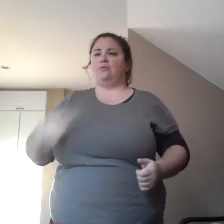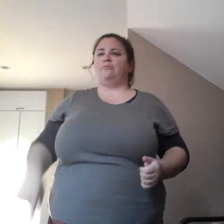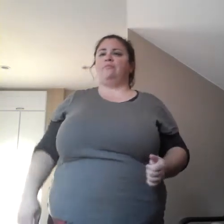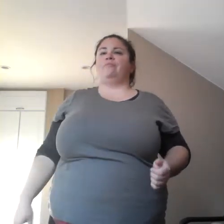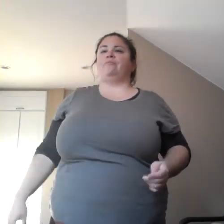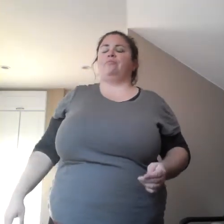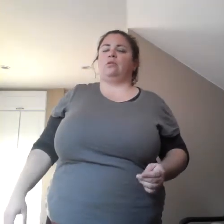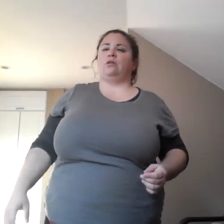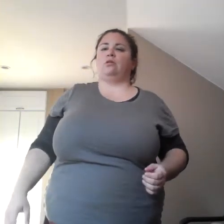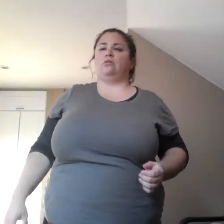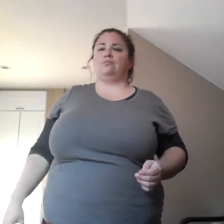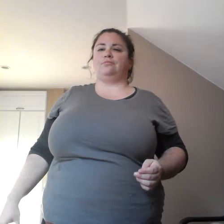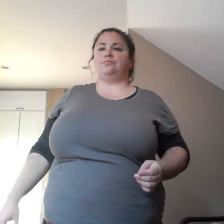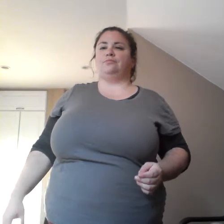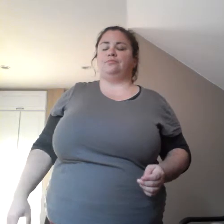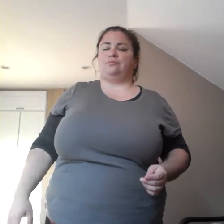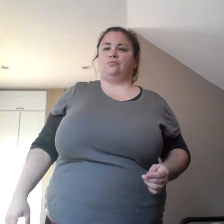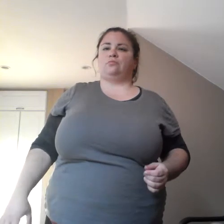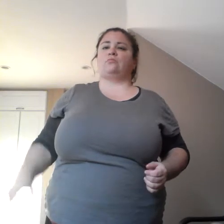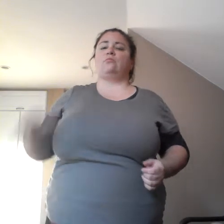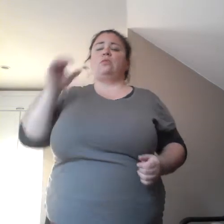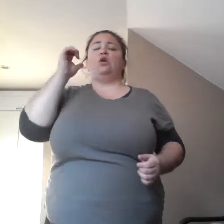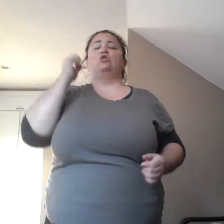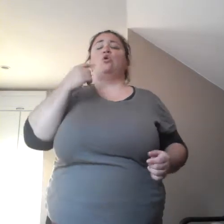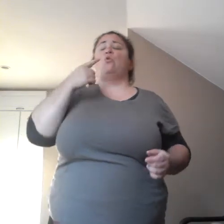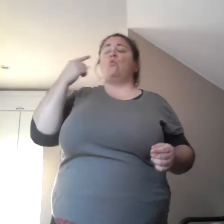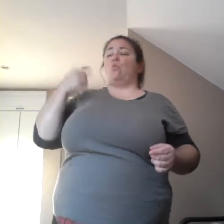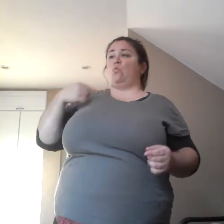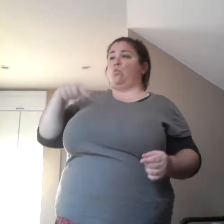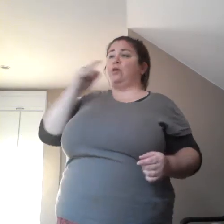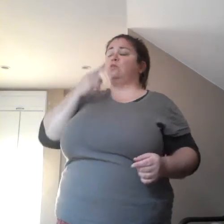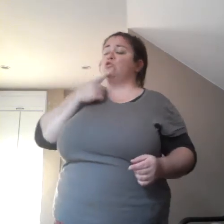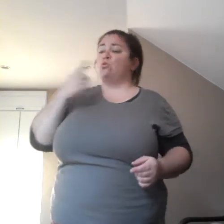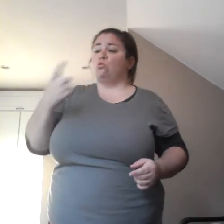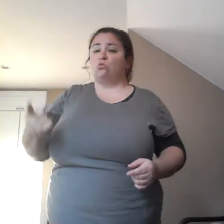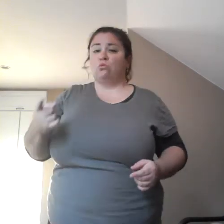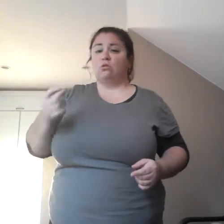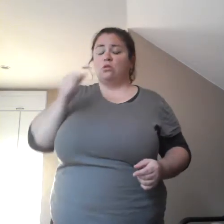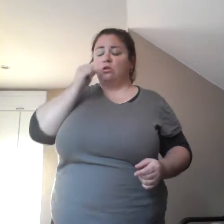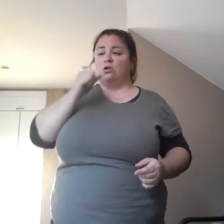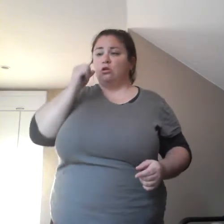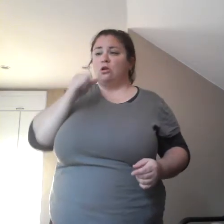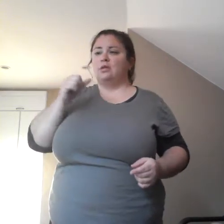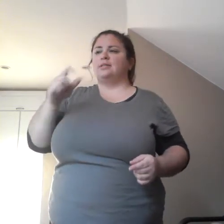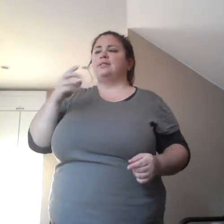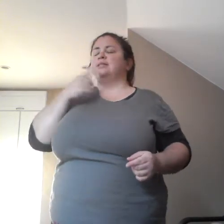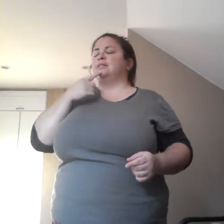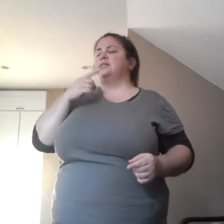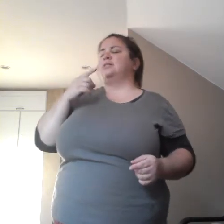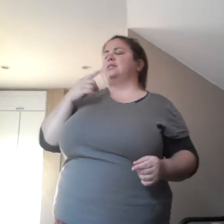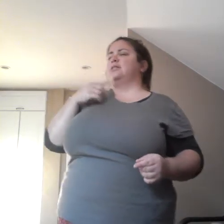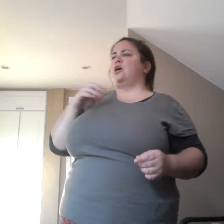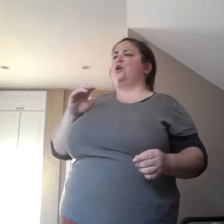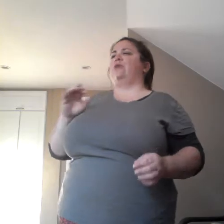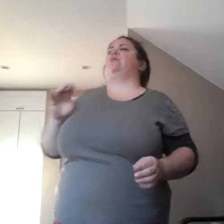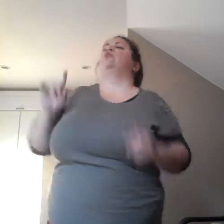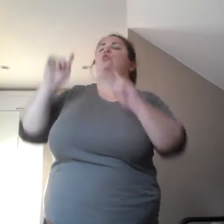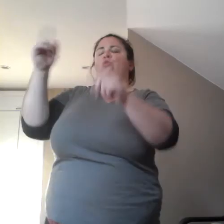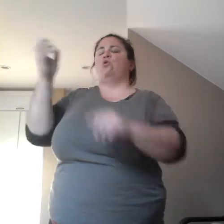her, you know, like, go, go back to your apartment and you have to go home. Or, we asked her what apartment she was in, and she told us that she didn't live here.